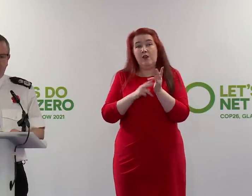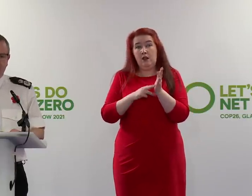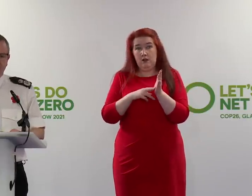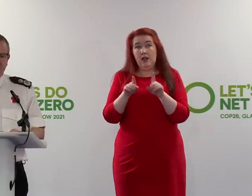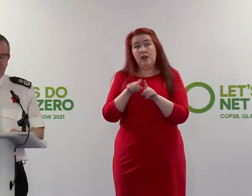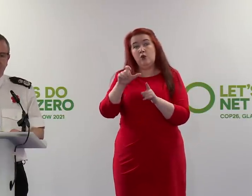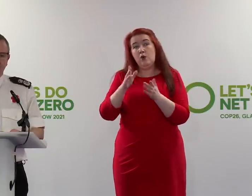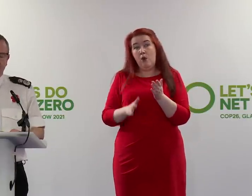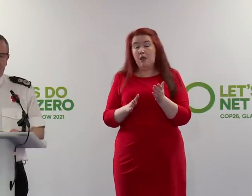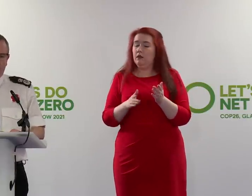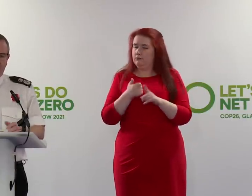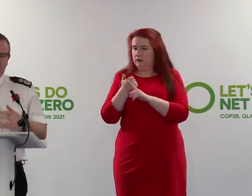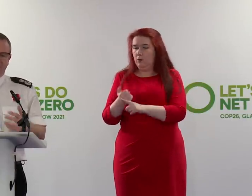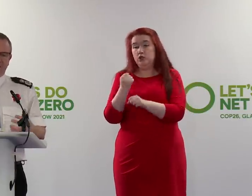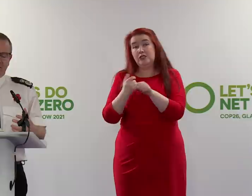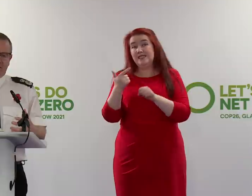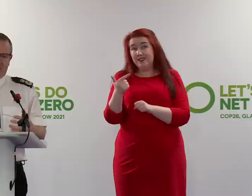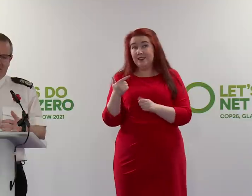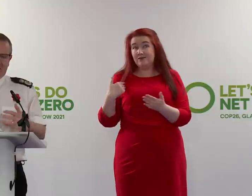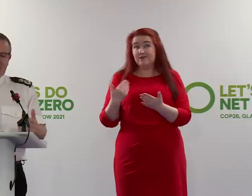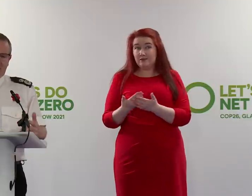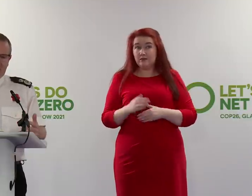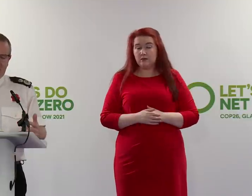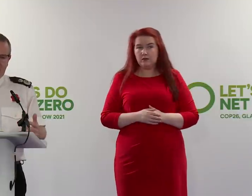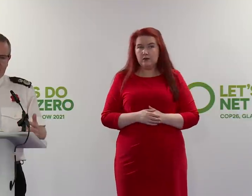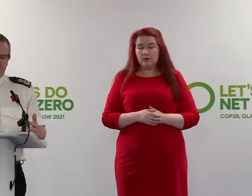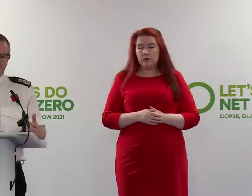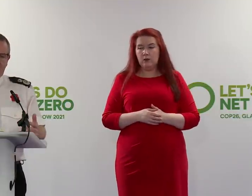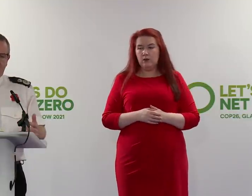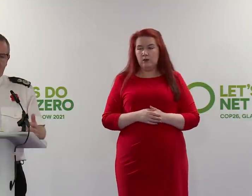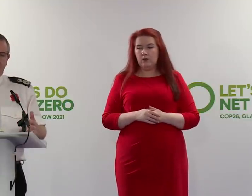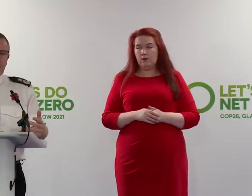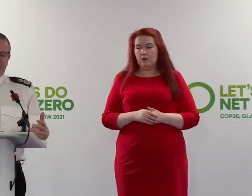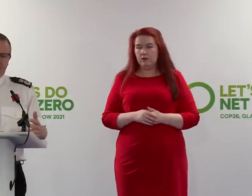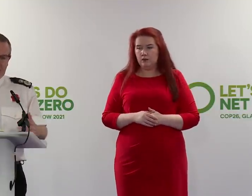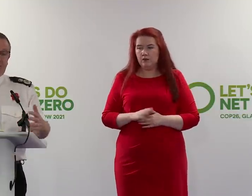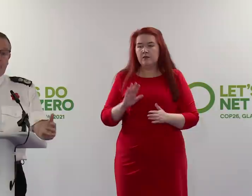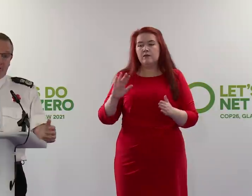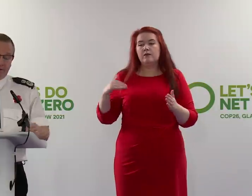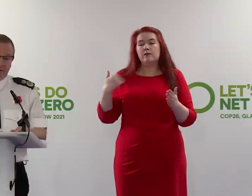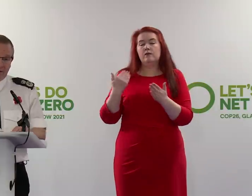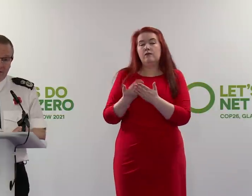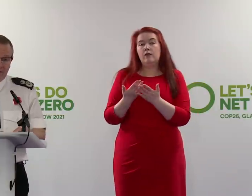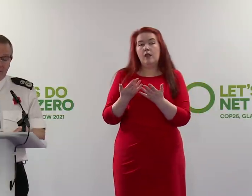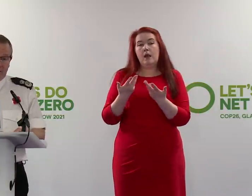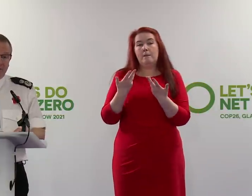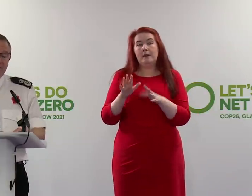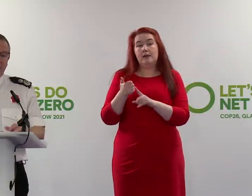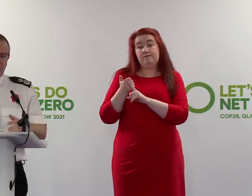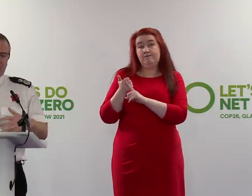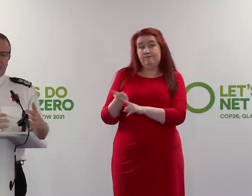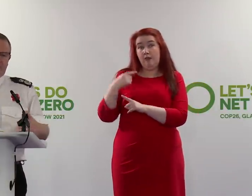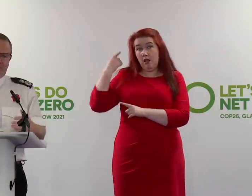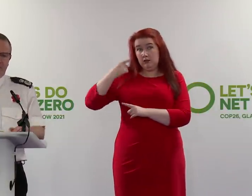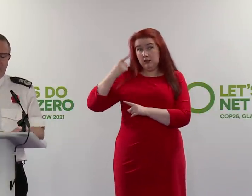to support G7. Over the peace, I have provided mutual aid to support London